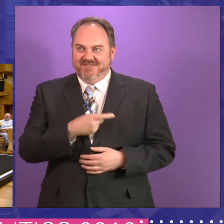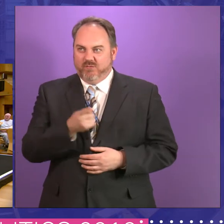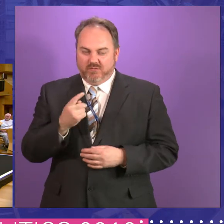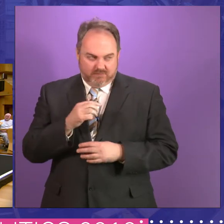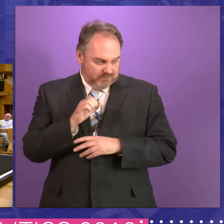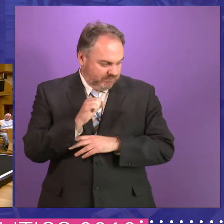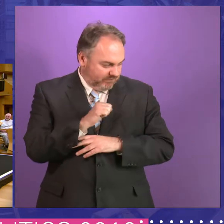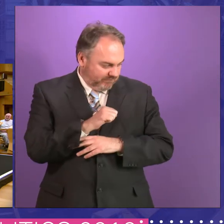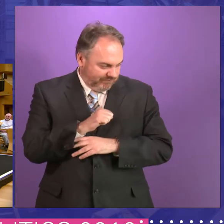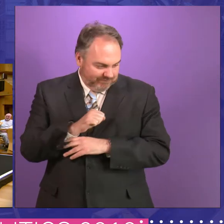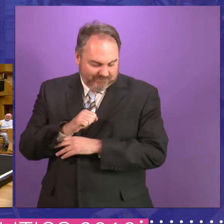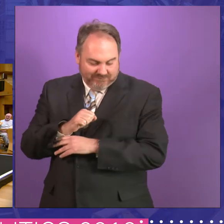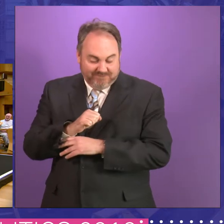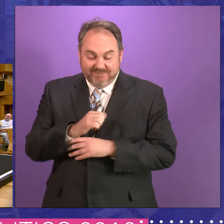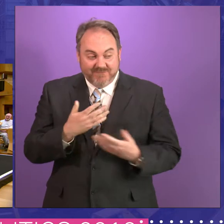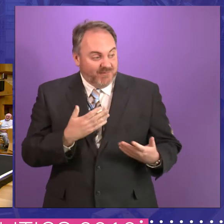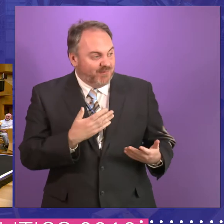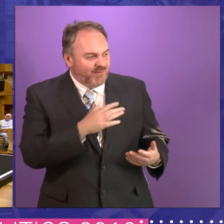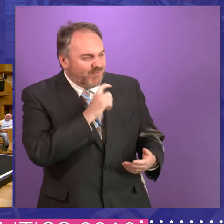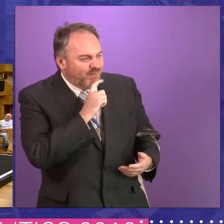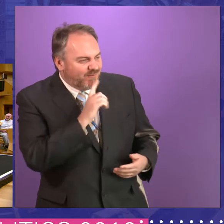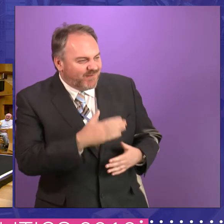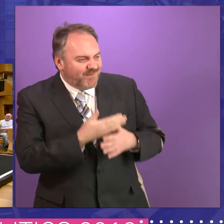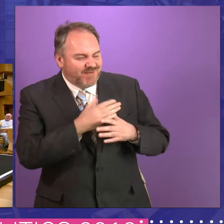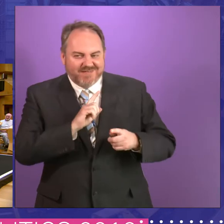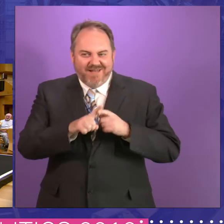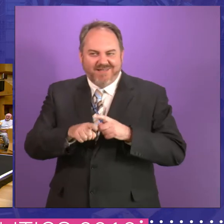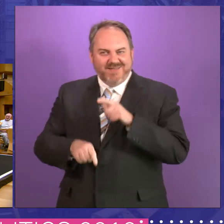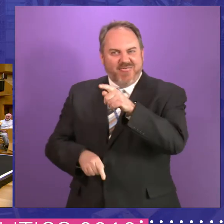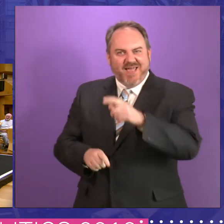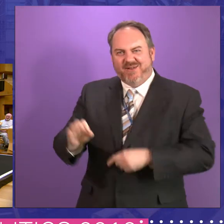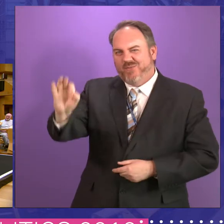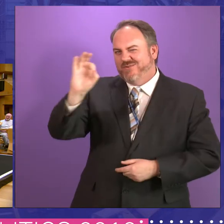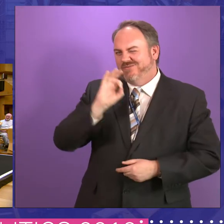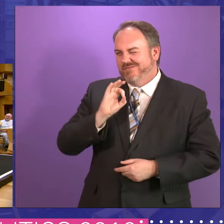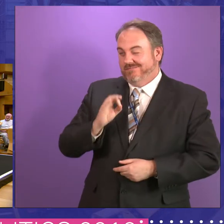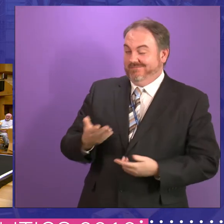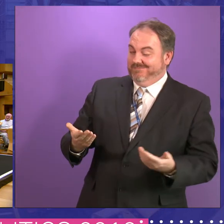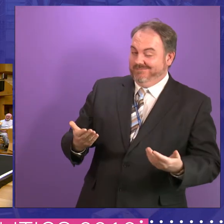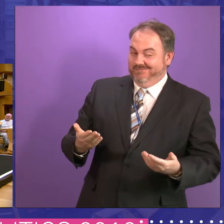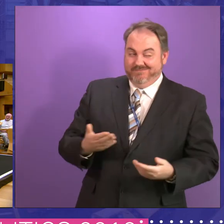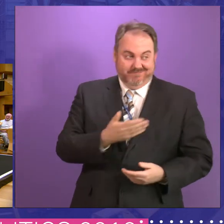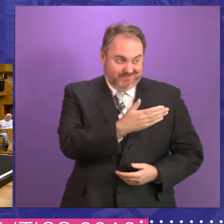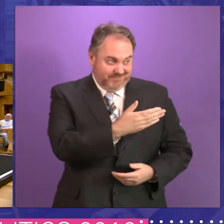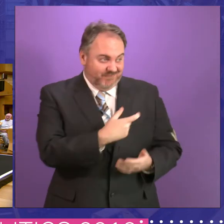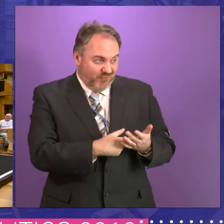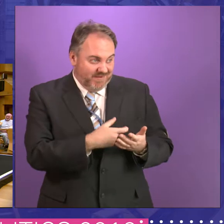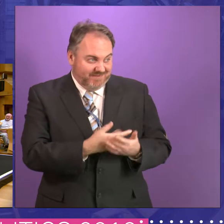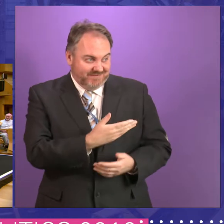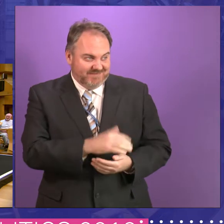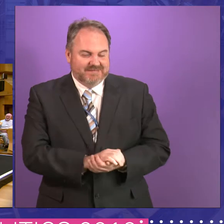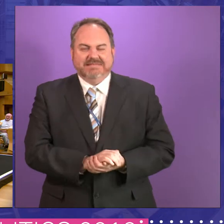any, thoughts? Any, anyone to go first on this? How about you, Robin? Did you take advantage of every opportunity? That's very unfair. Well,